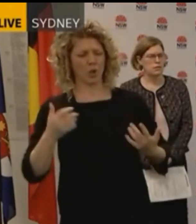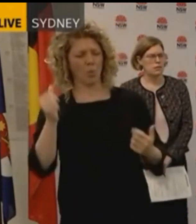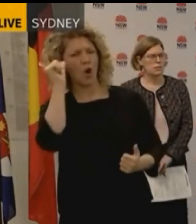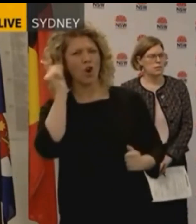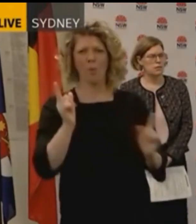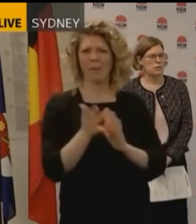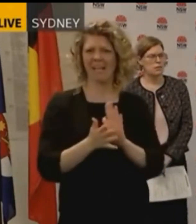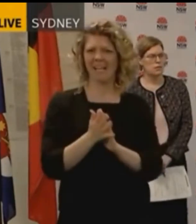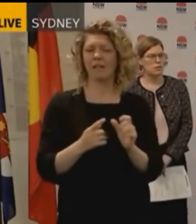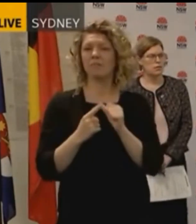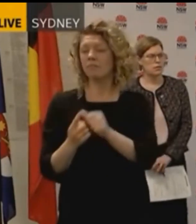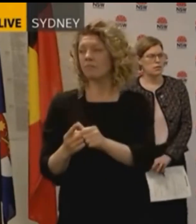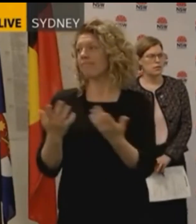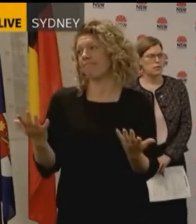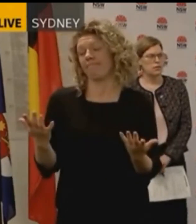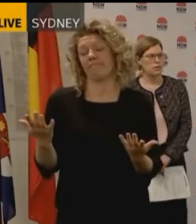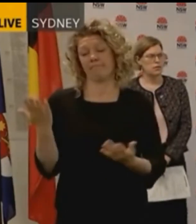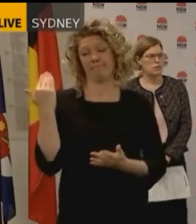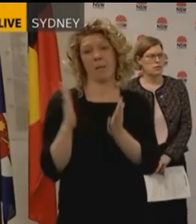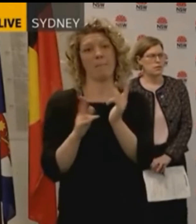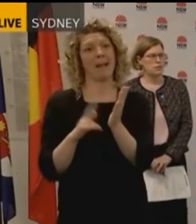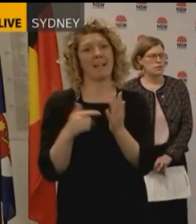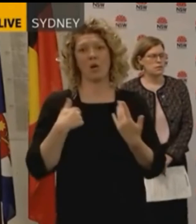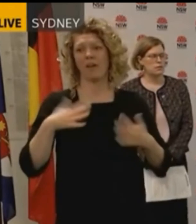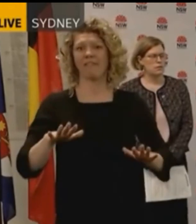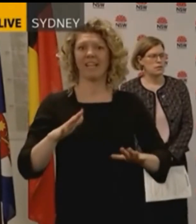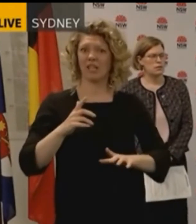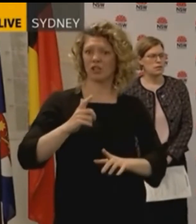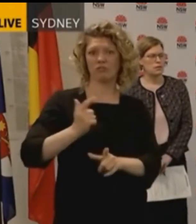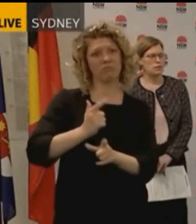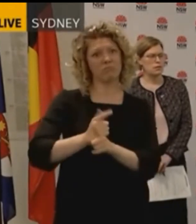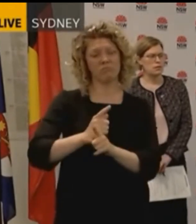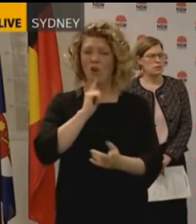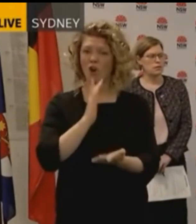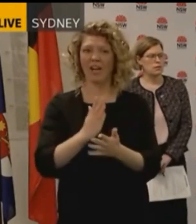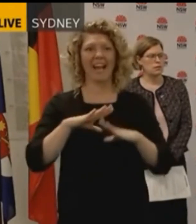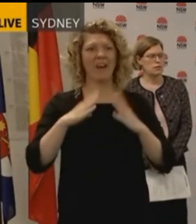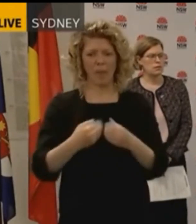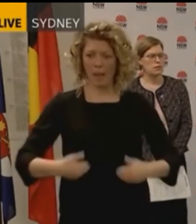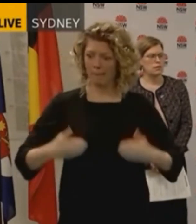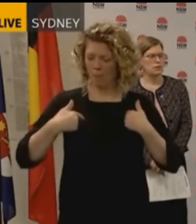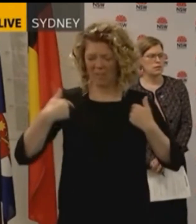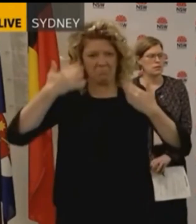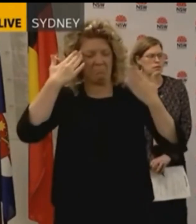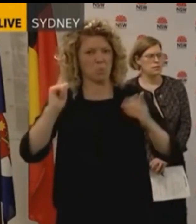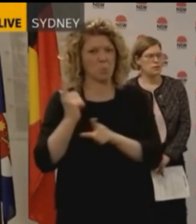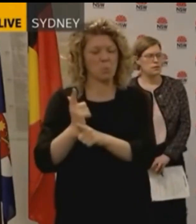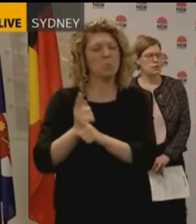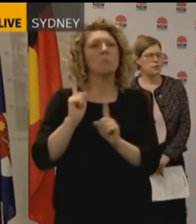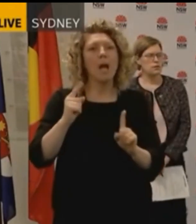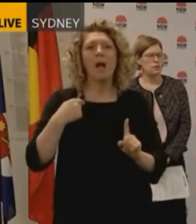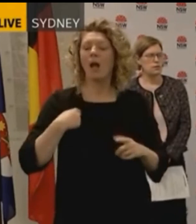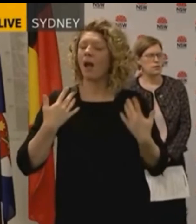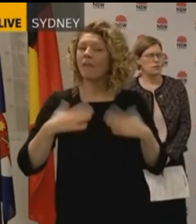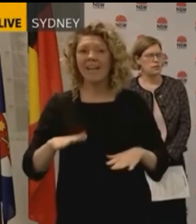information you didn't want to know about? Well, again, I refer you to my evidence on Monday. I'm not aware of what's happened this morning, but I say this. I've been